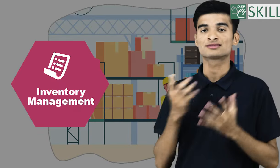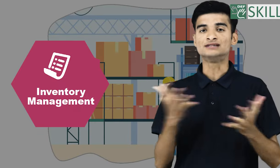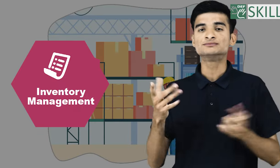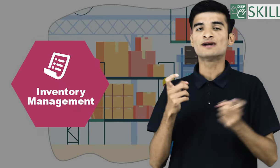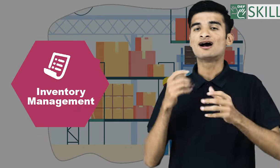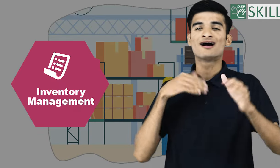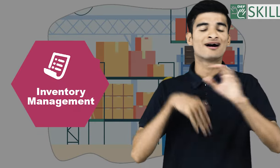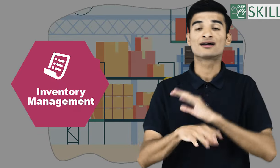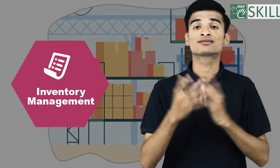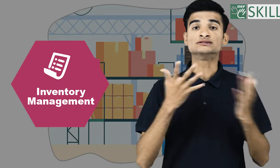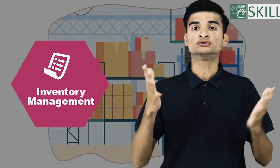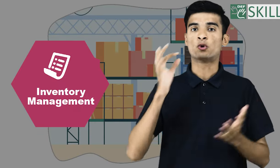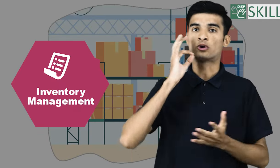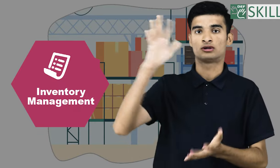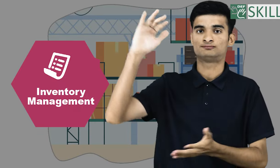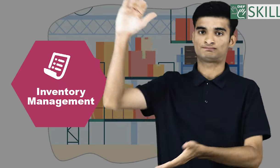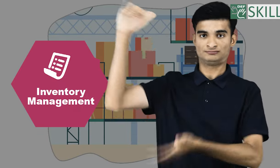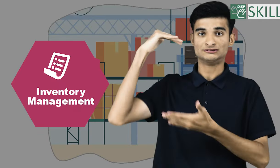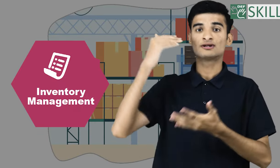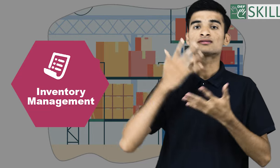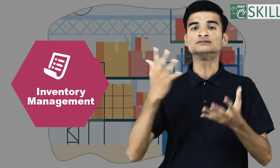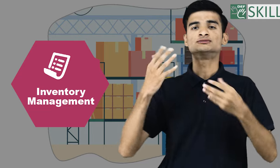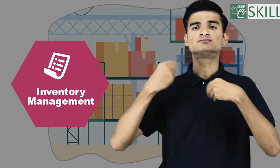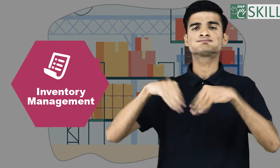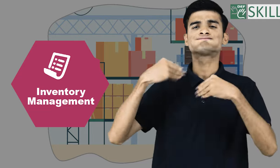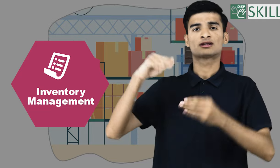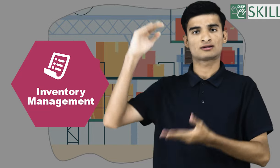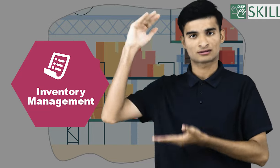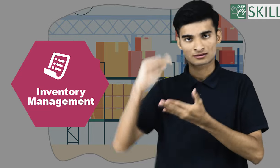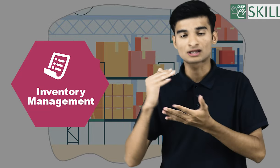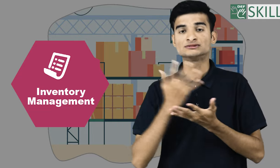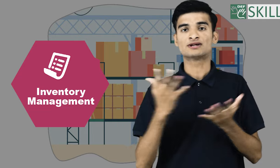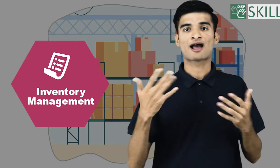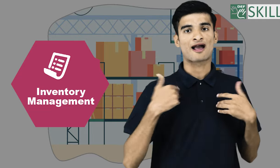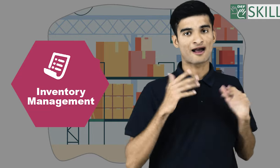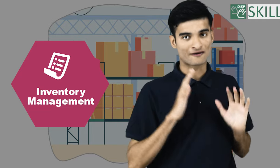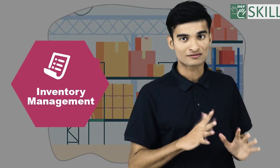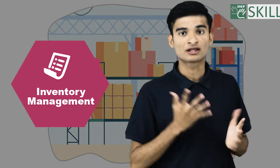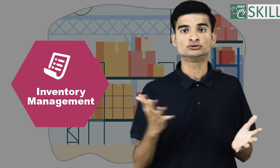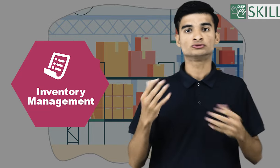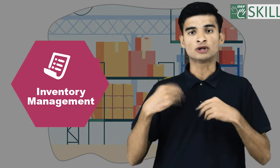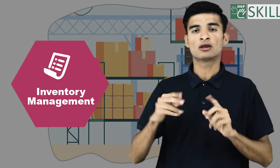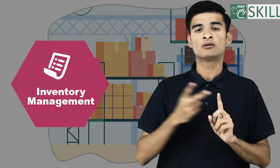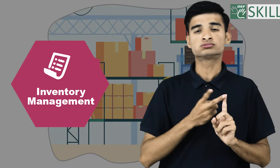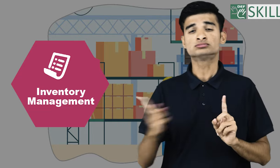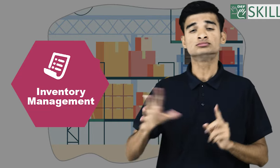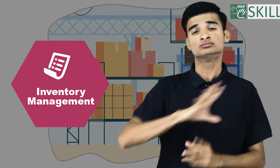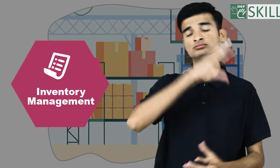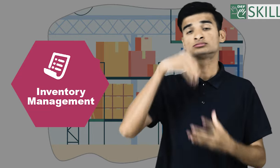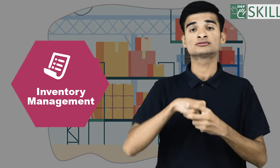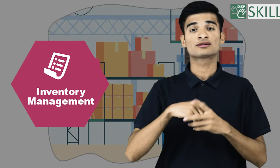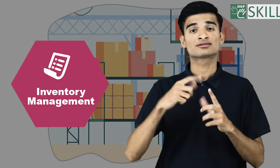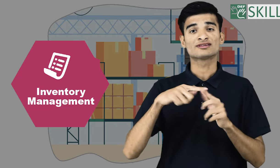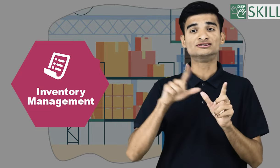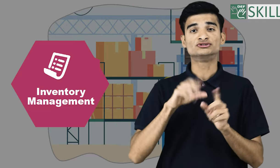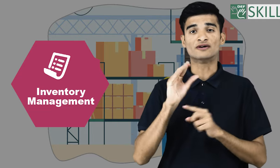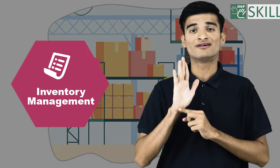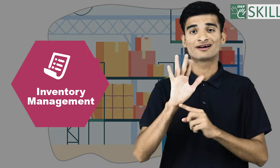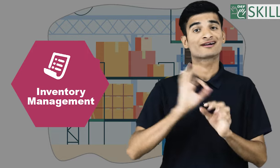inventory management. Tally software provides powerful inventory management capabilities allowing businesses to manage purchases and sales, generate